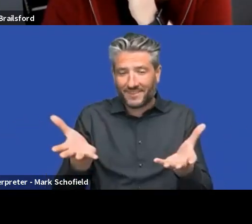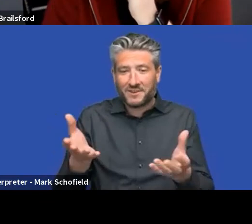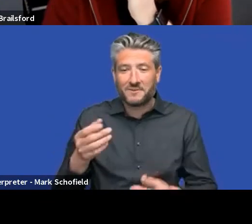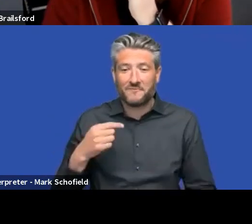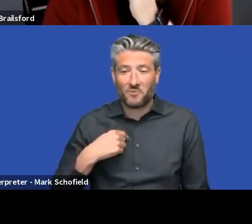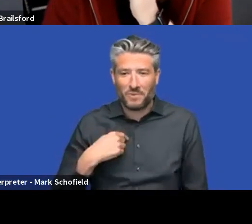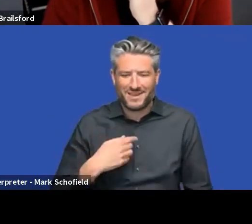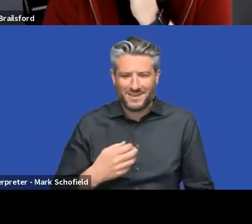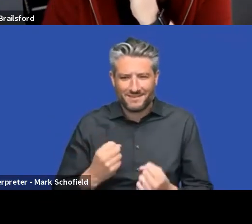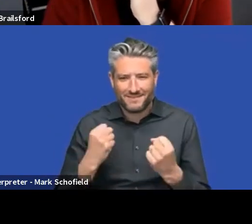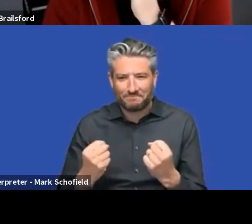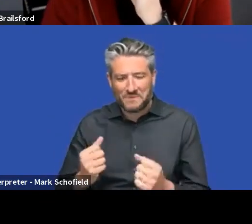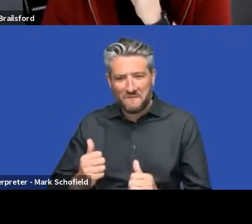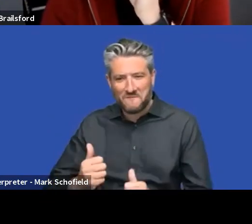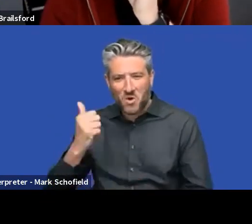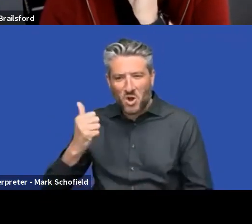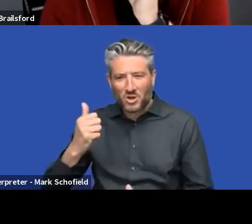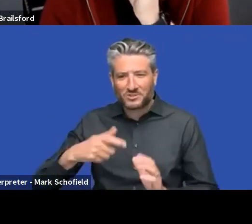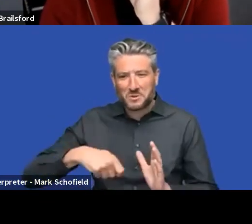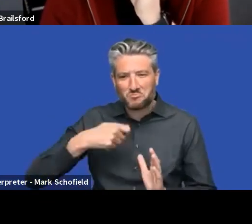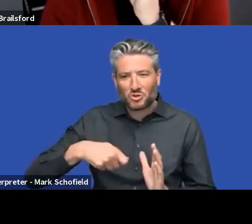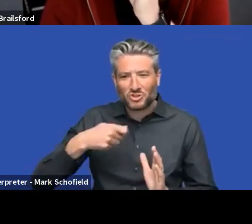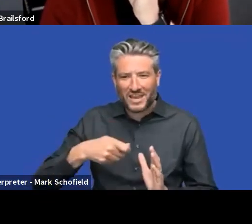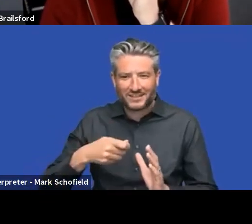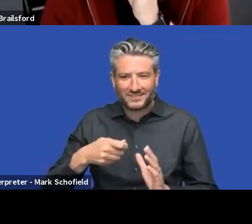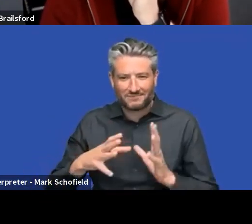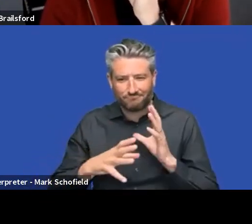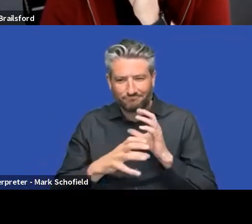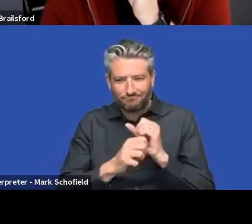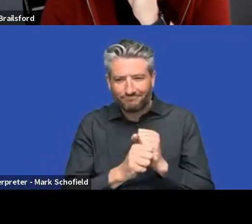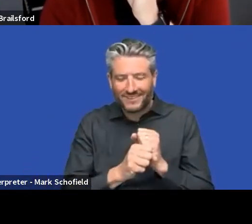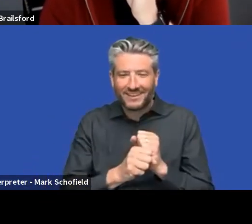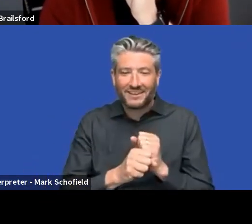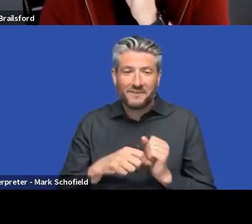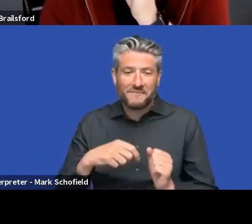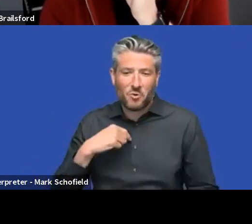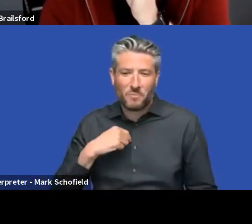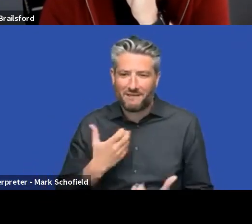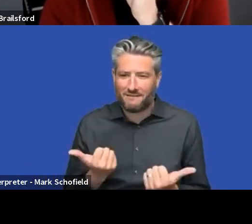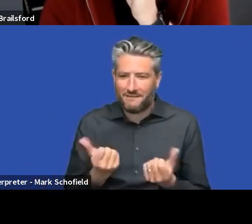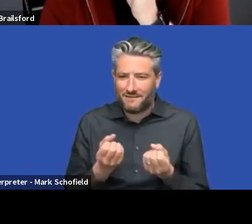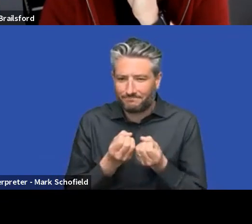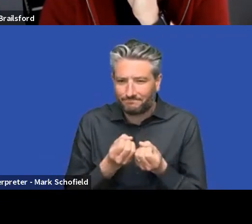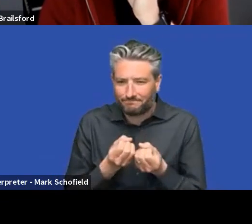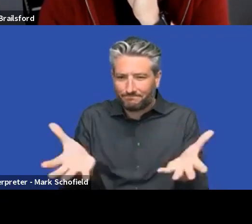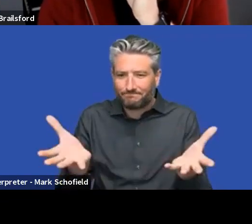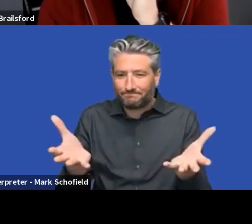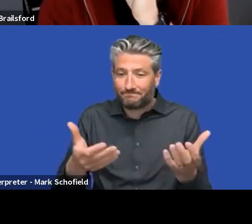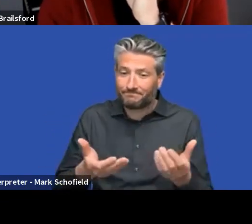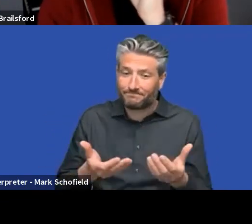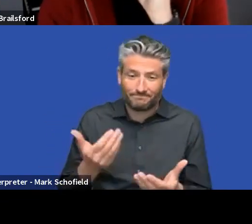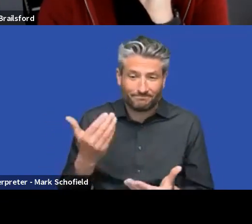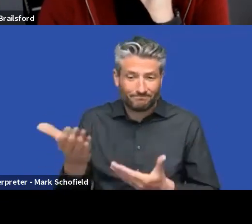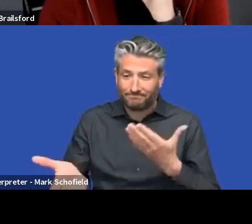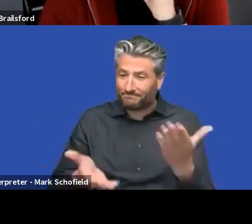it's going to be an incredible satisfaction for me to people actually start using it and probably pointing out all the